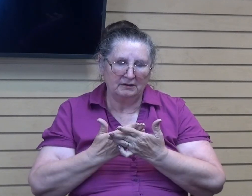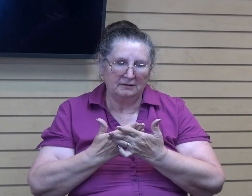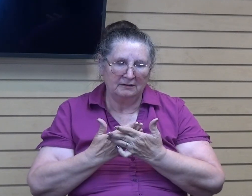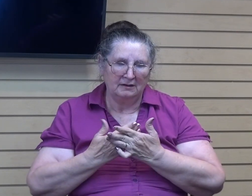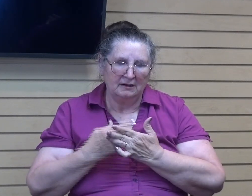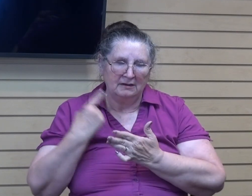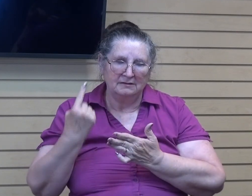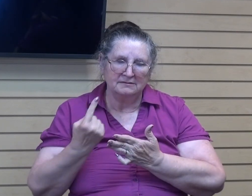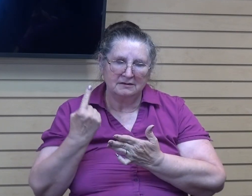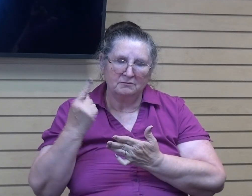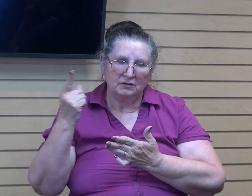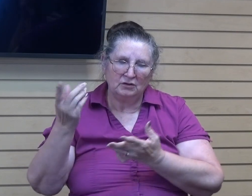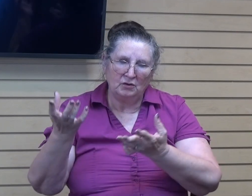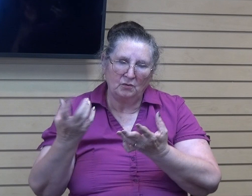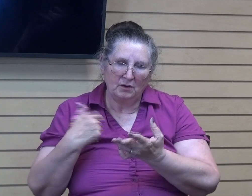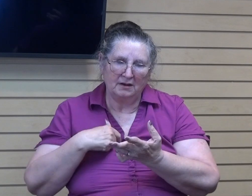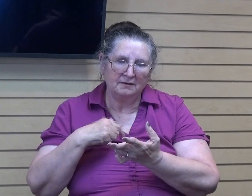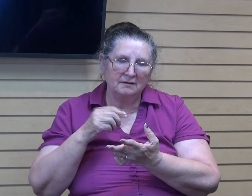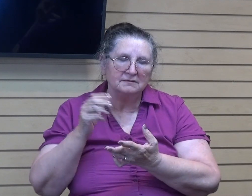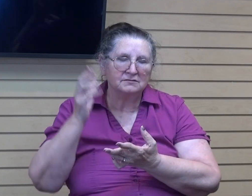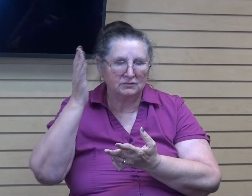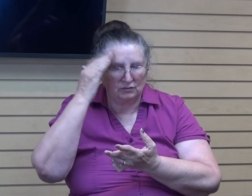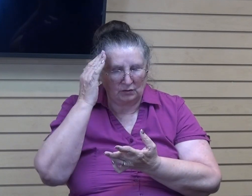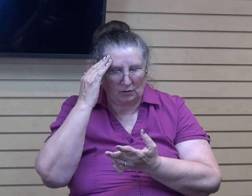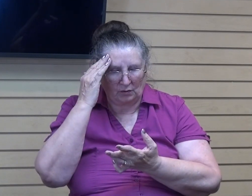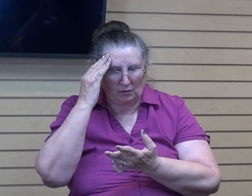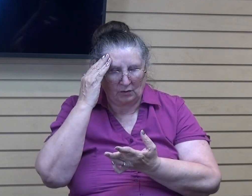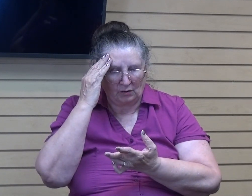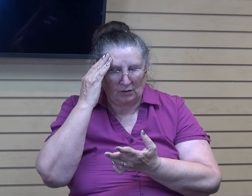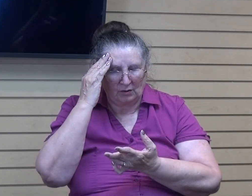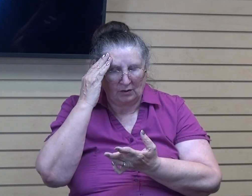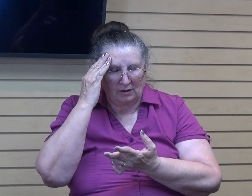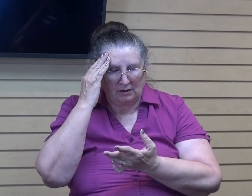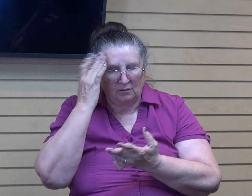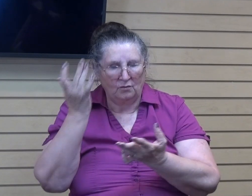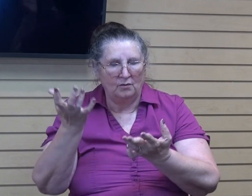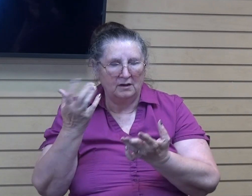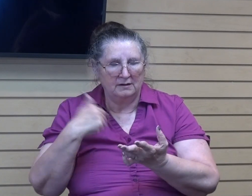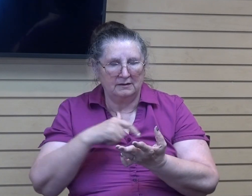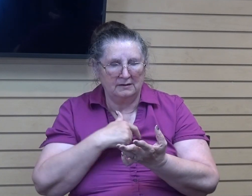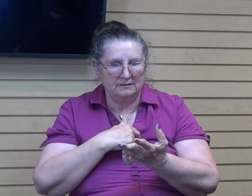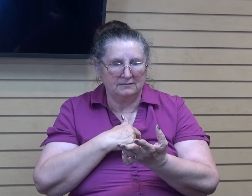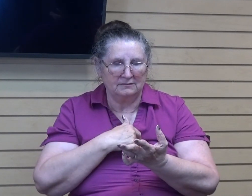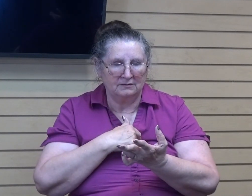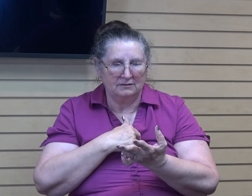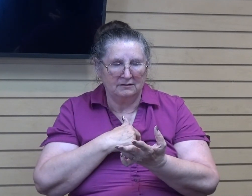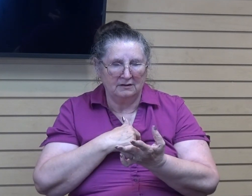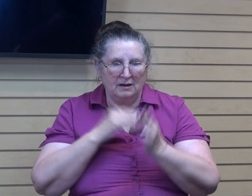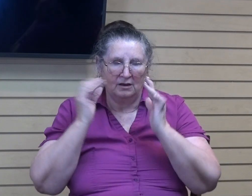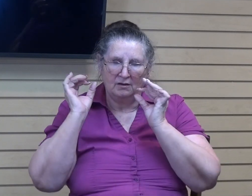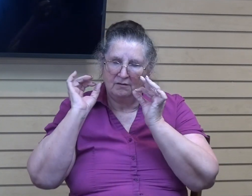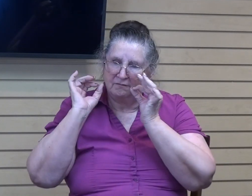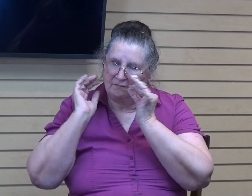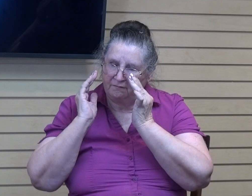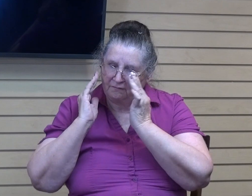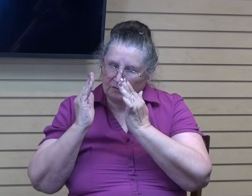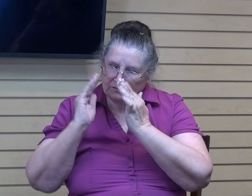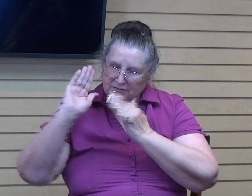want us to hear, and you want us to be focused on your word. And Lord, I just pray